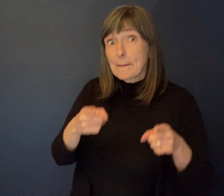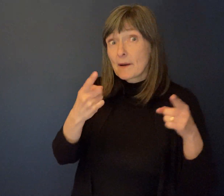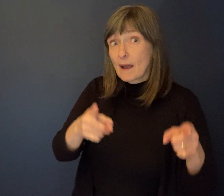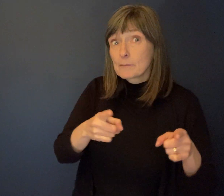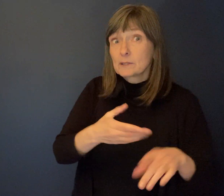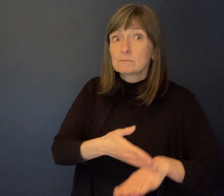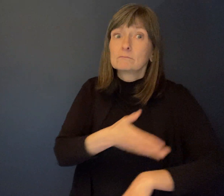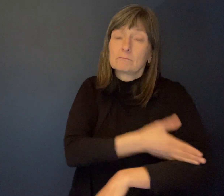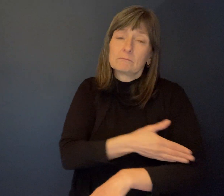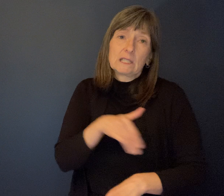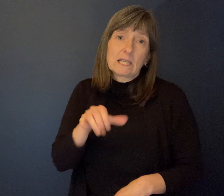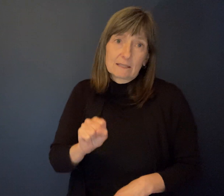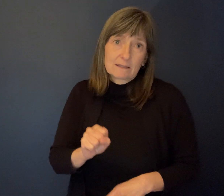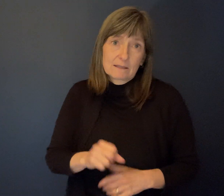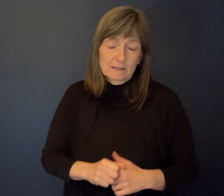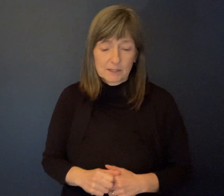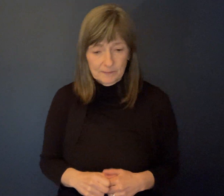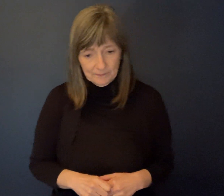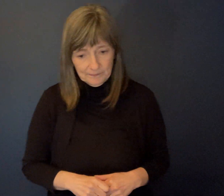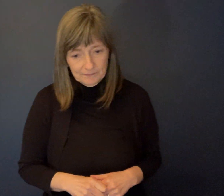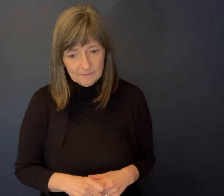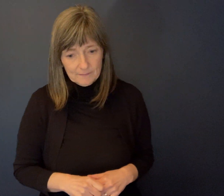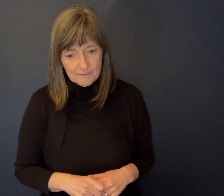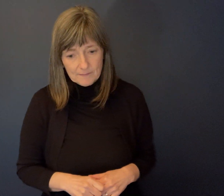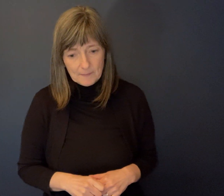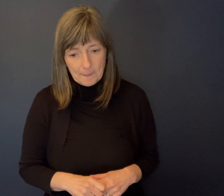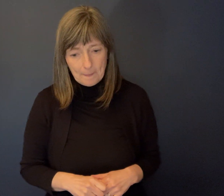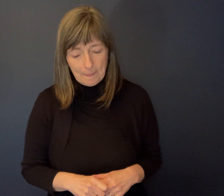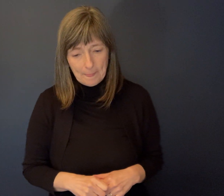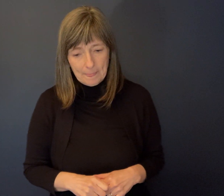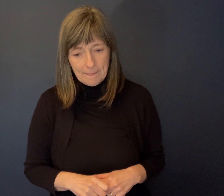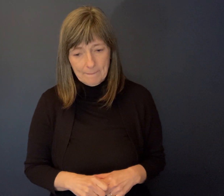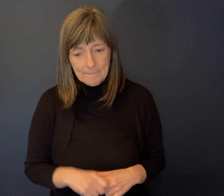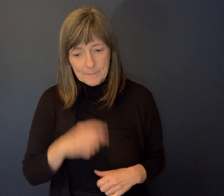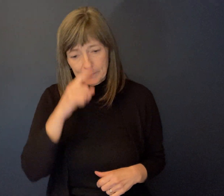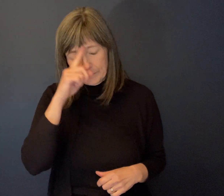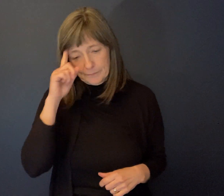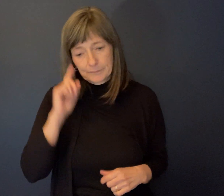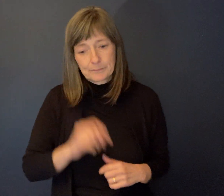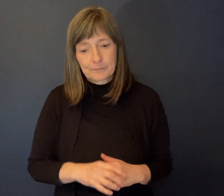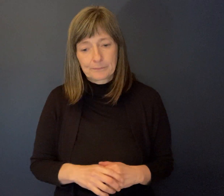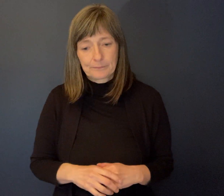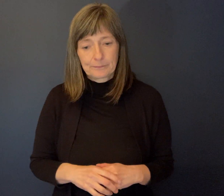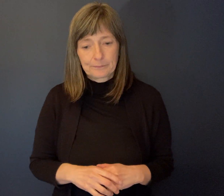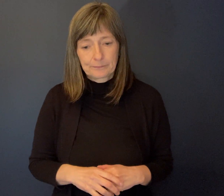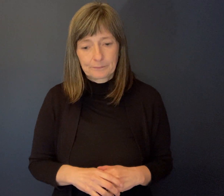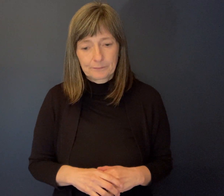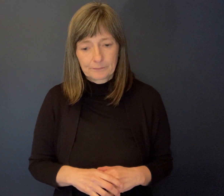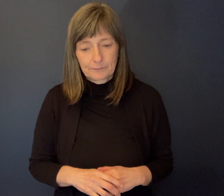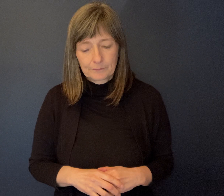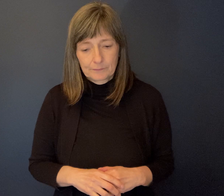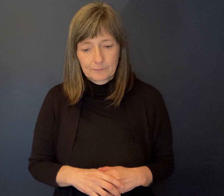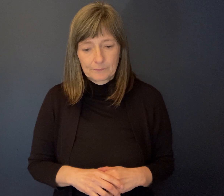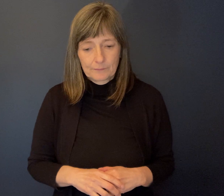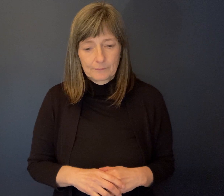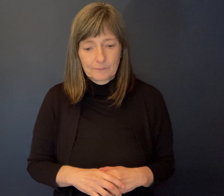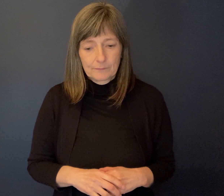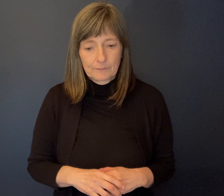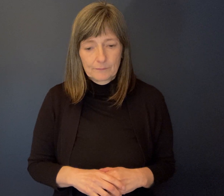Do you think documenting the history of disability rights in Newfoundland and